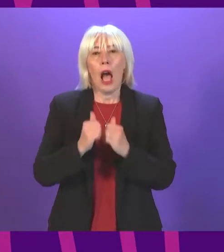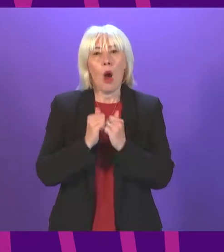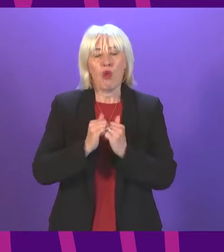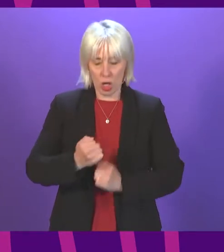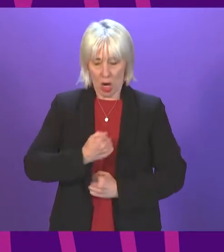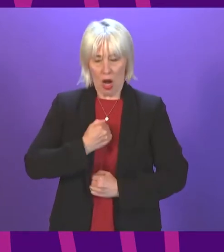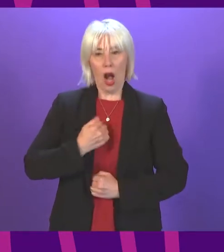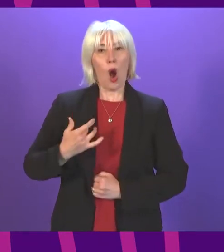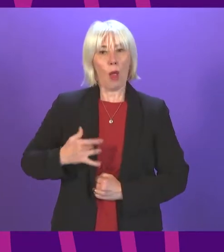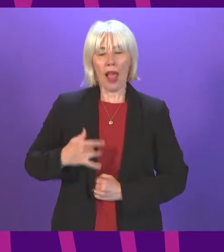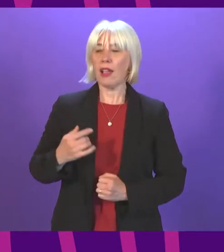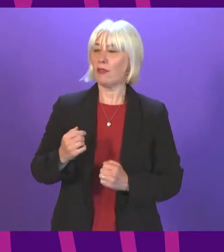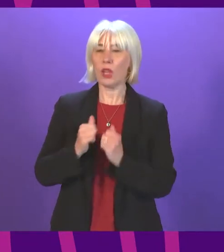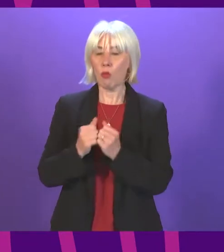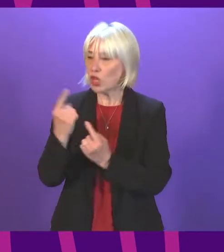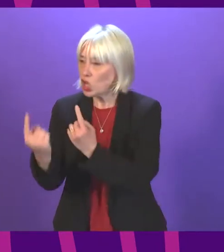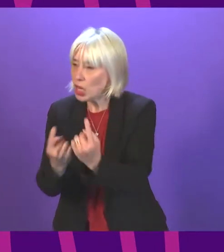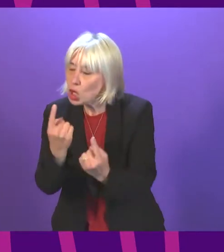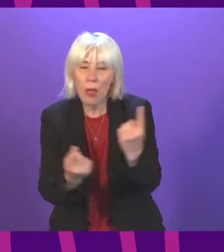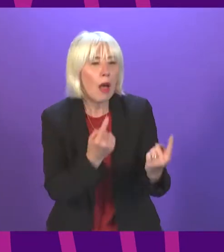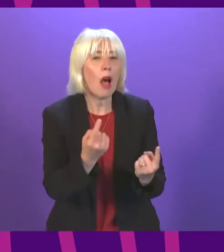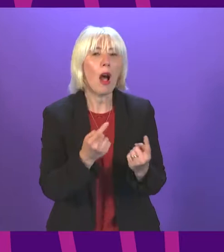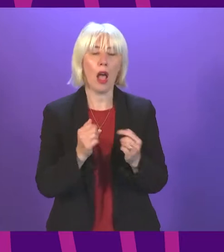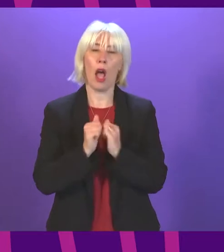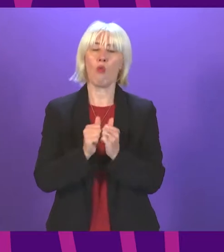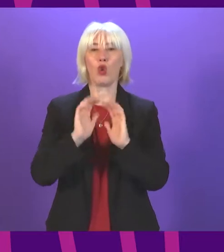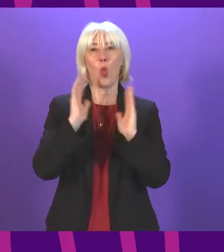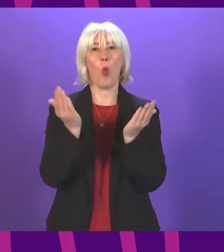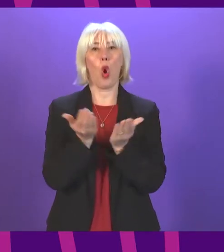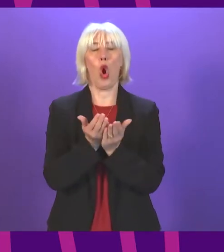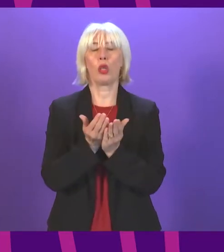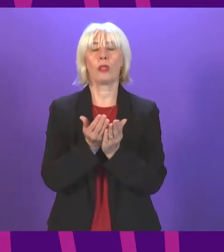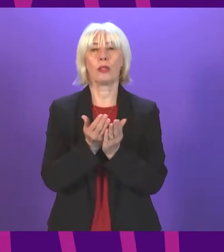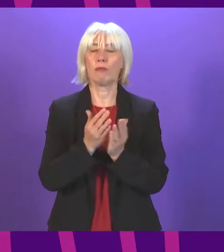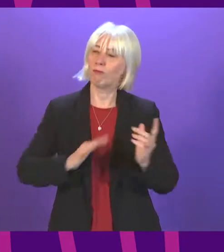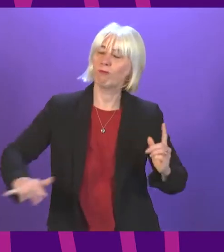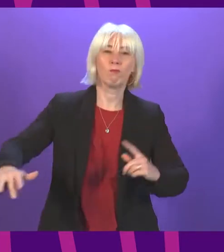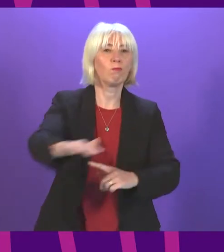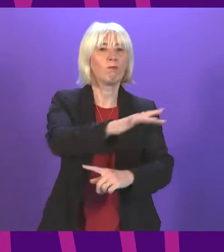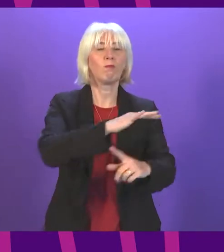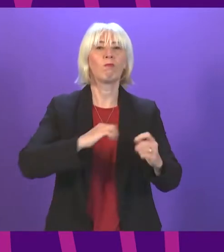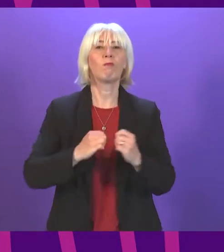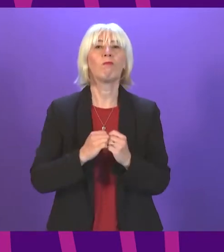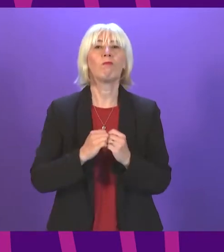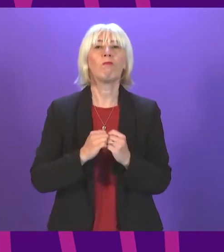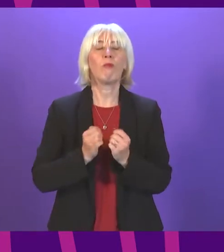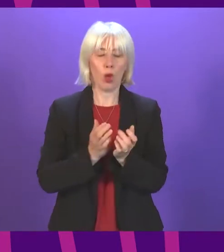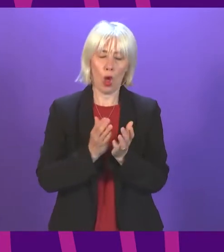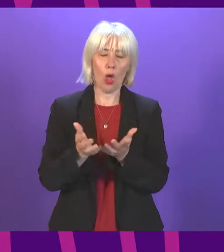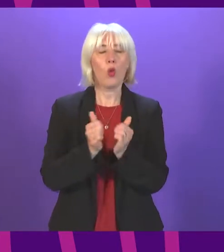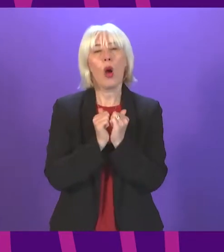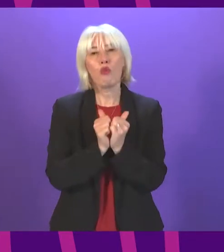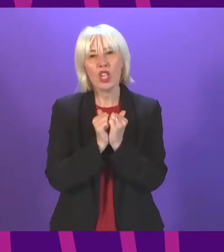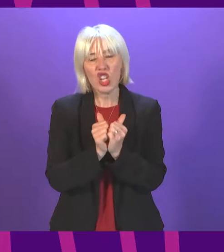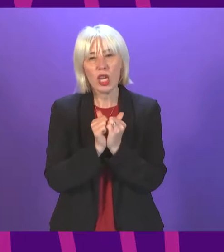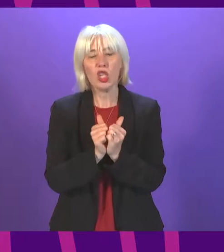LIVES, EACH OTHER, THE WORLD AROUND US. AND THIS SENSE OF APPRECIATION, HOPEFULLY,